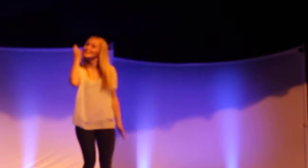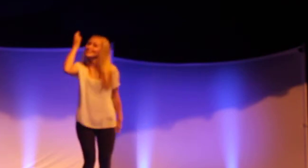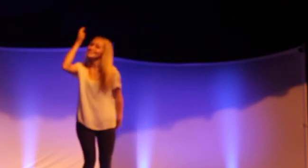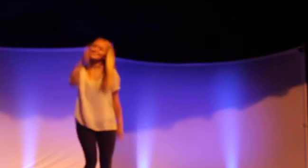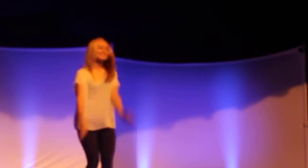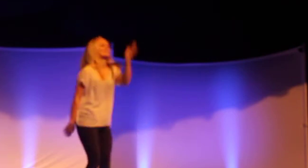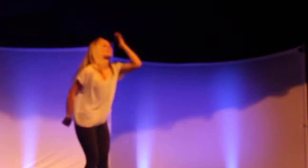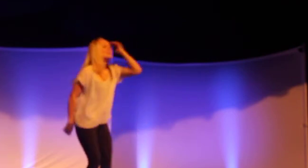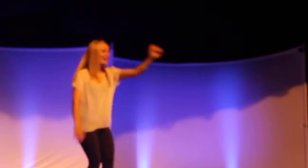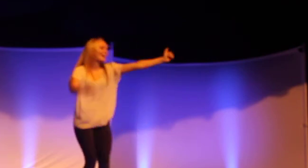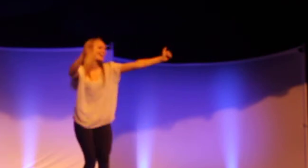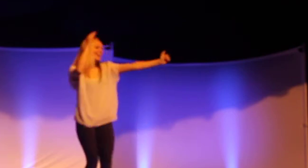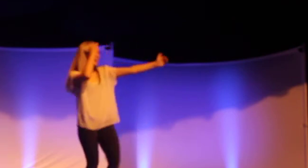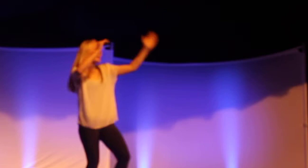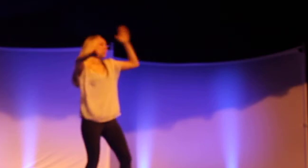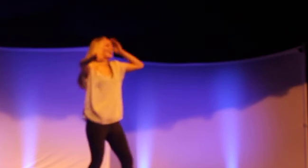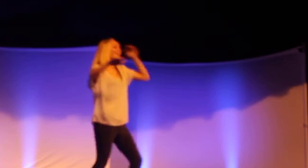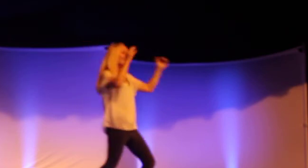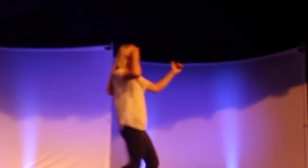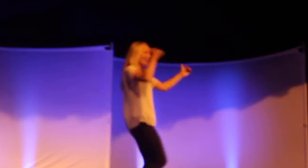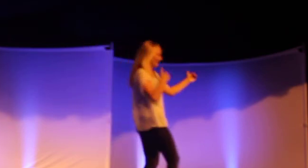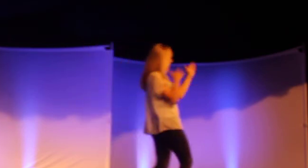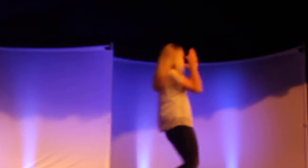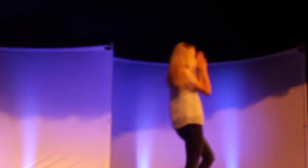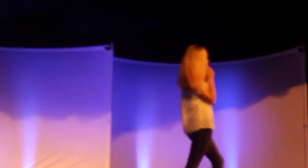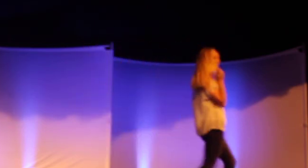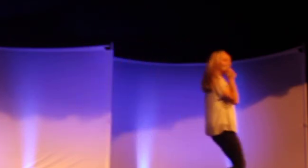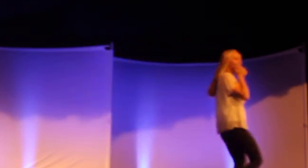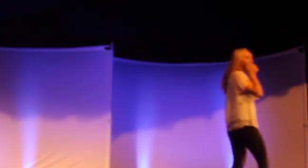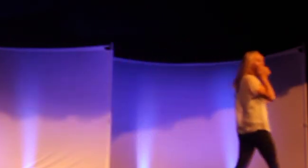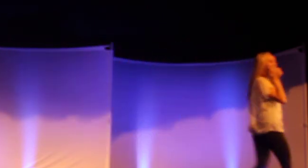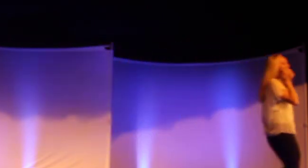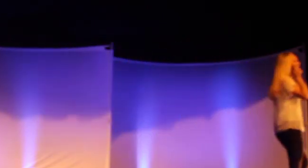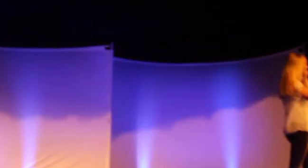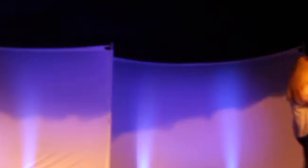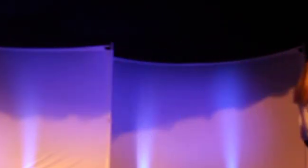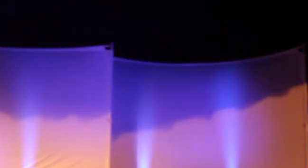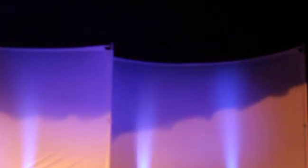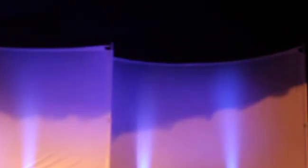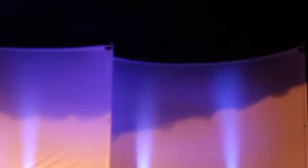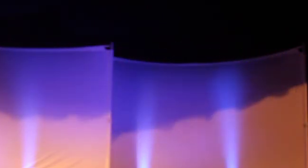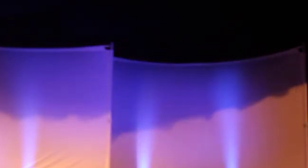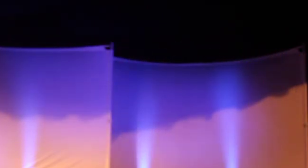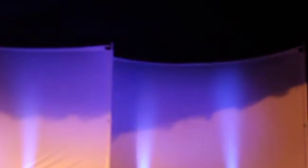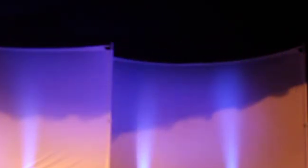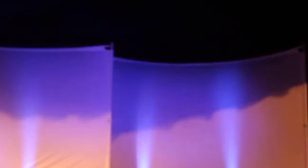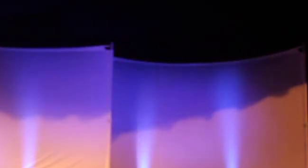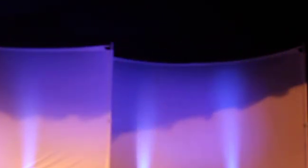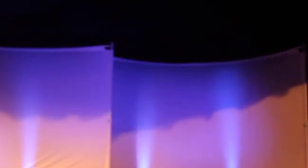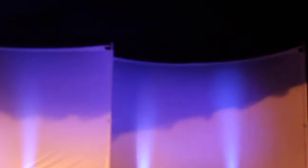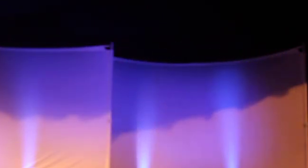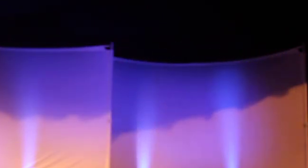reason why I live the reason smile I